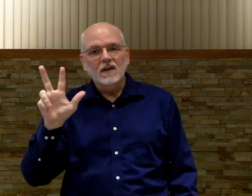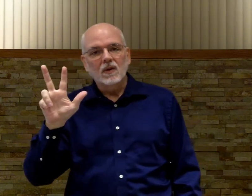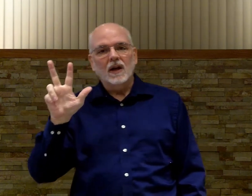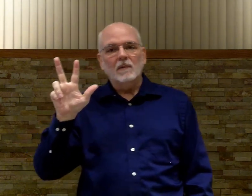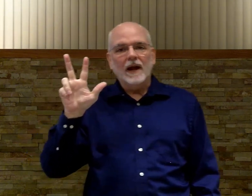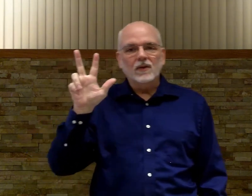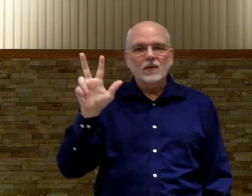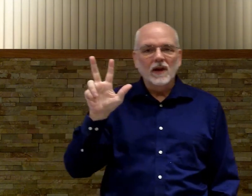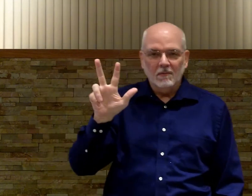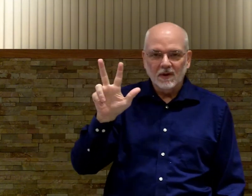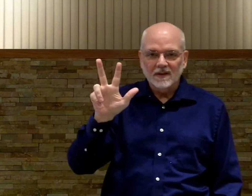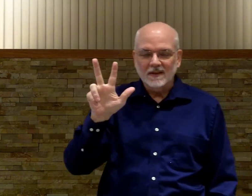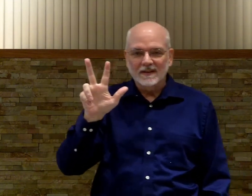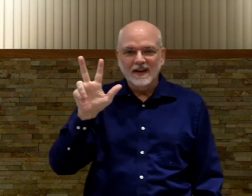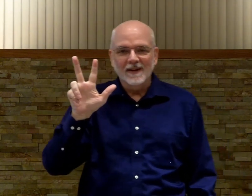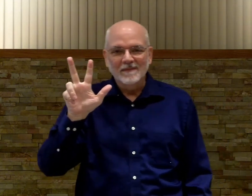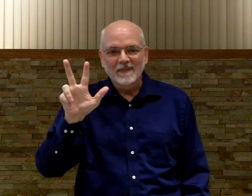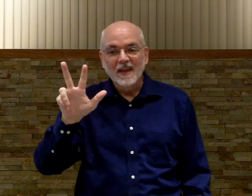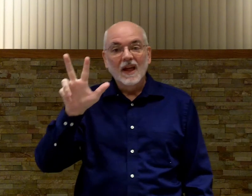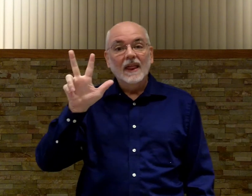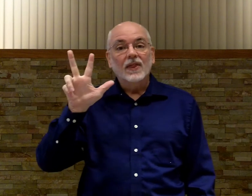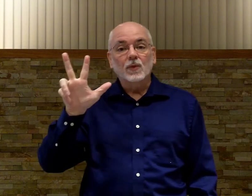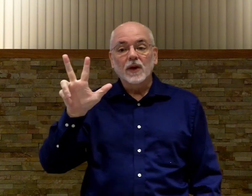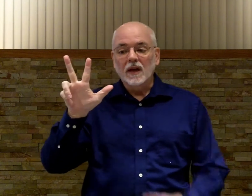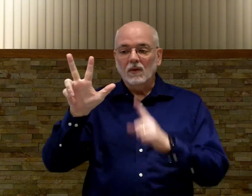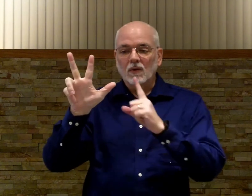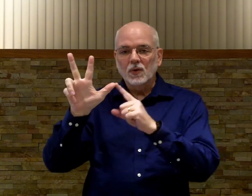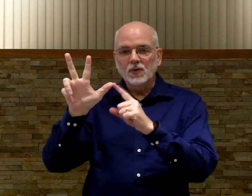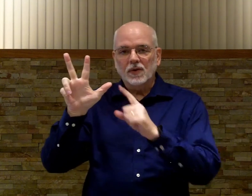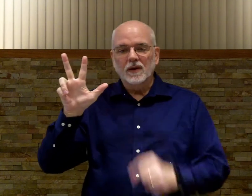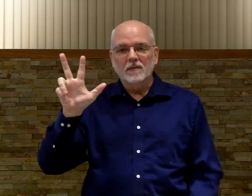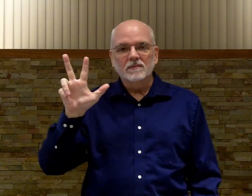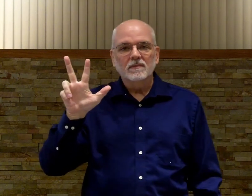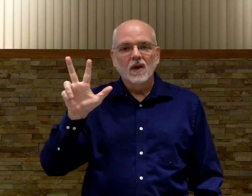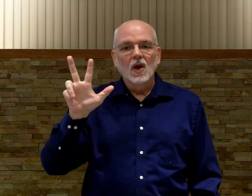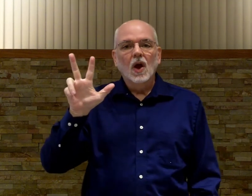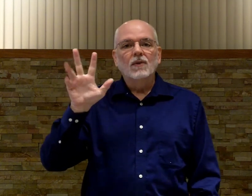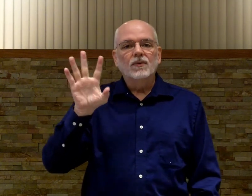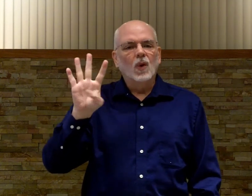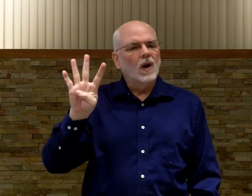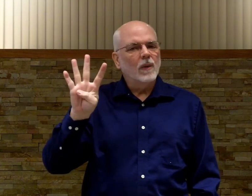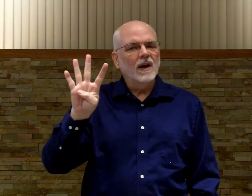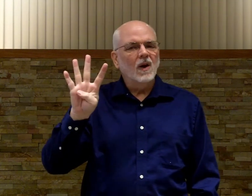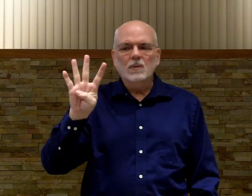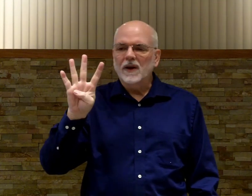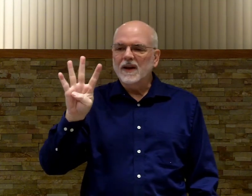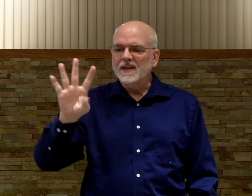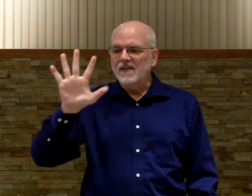to it in about three numbers. Okay? Three. Use your thumb. Four we know. Pretty easy.